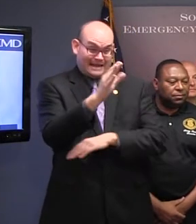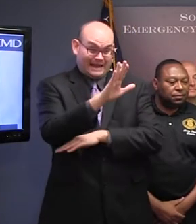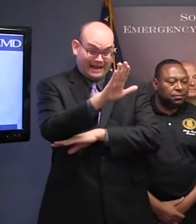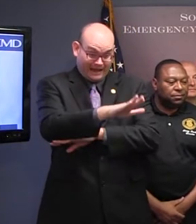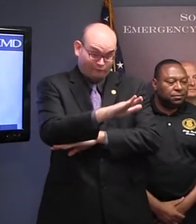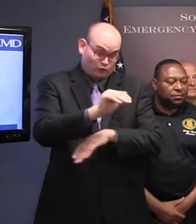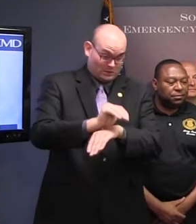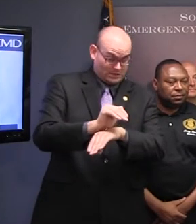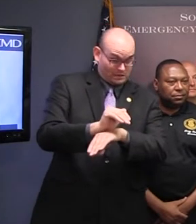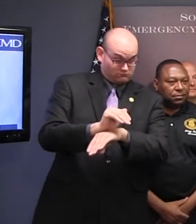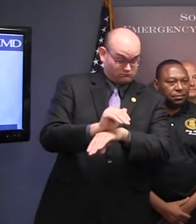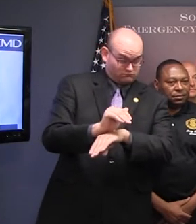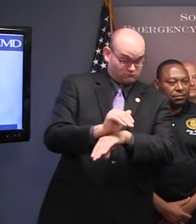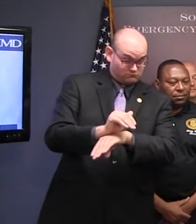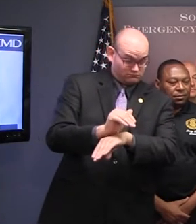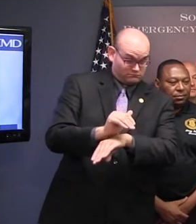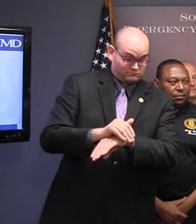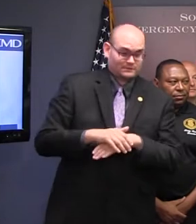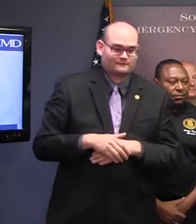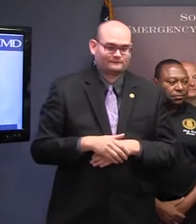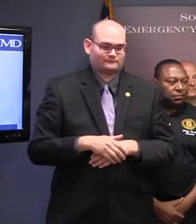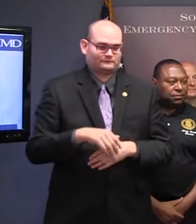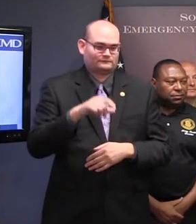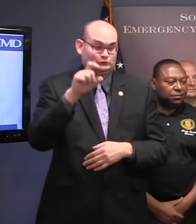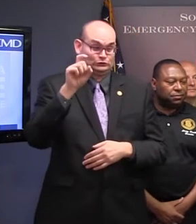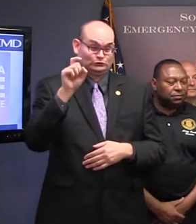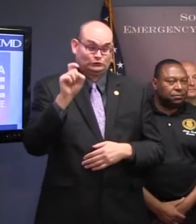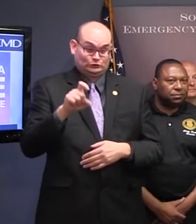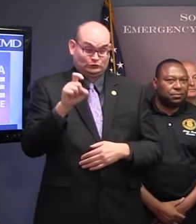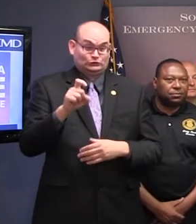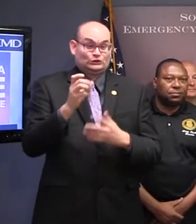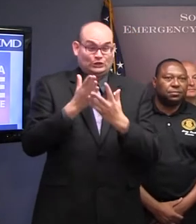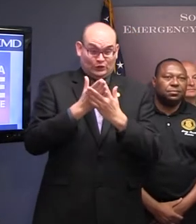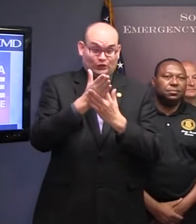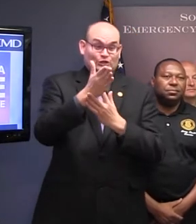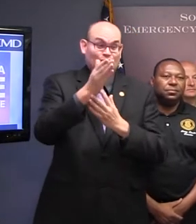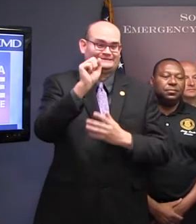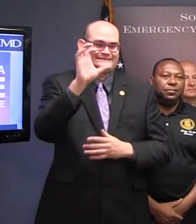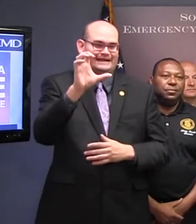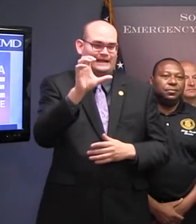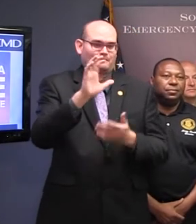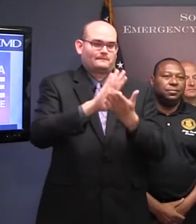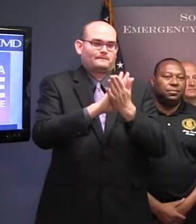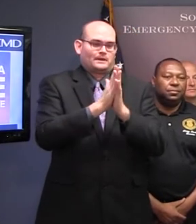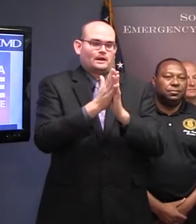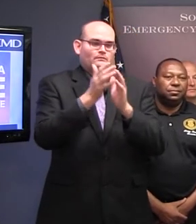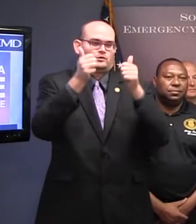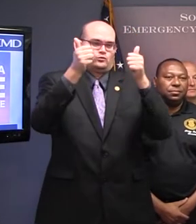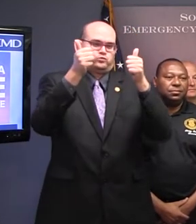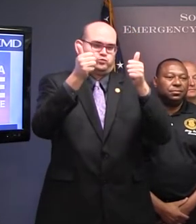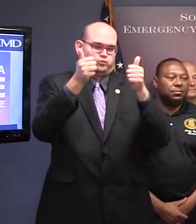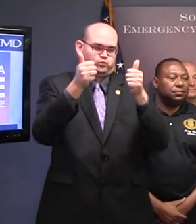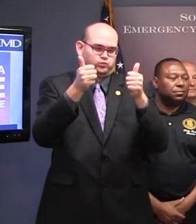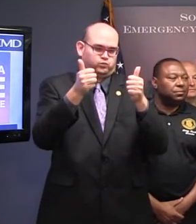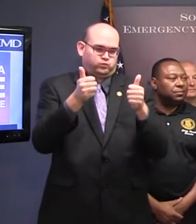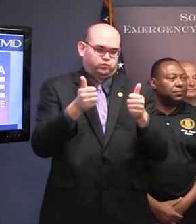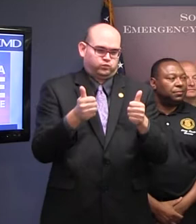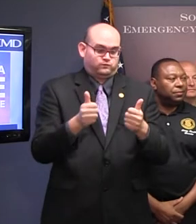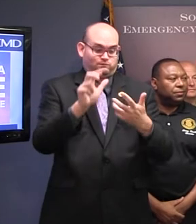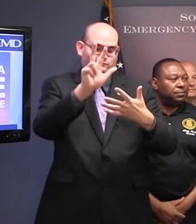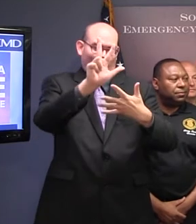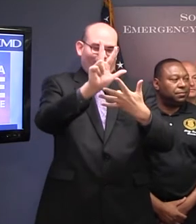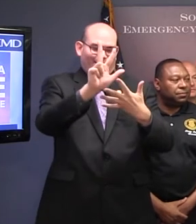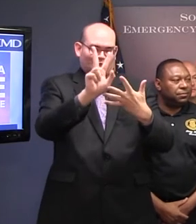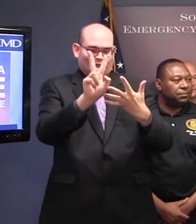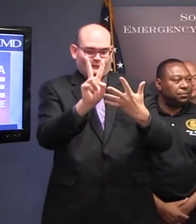move northwest across South Carolina while weakening, but even remaining a tropical storm as it moves into the upstate of South Carolina.